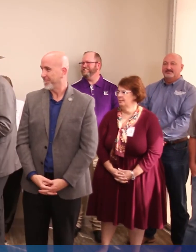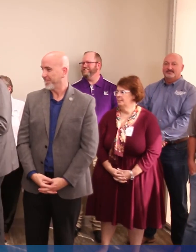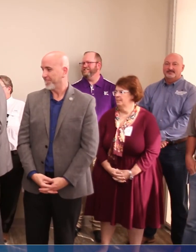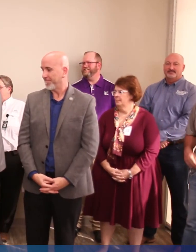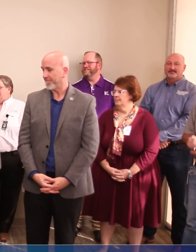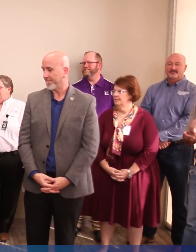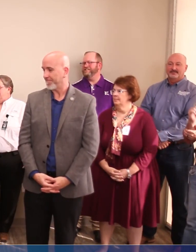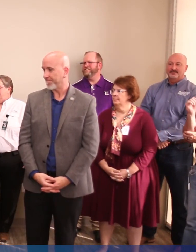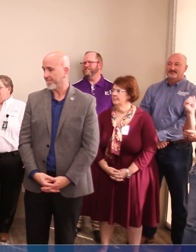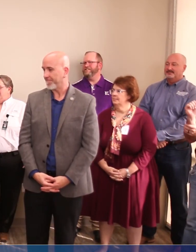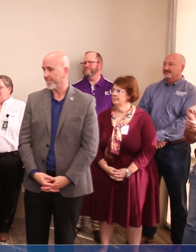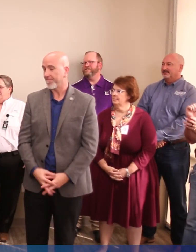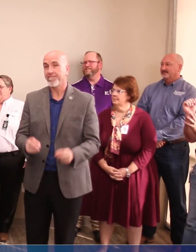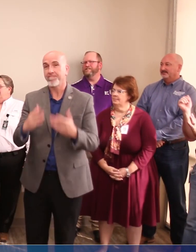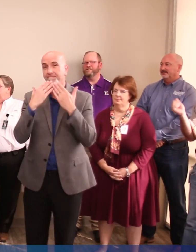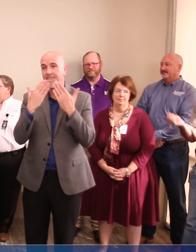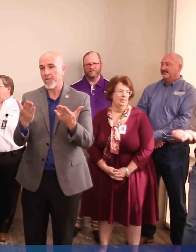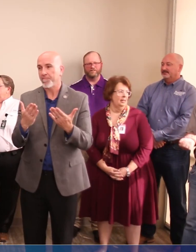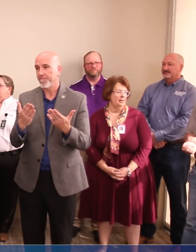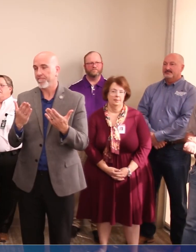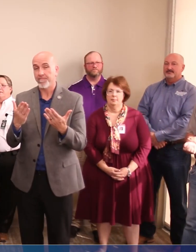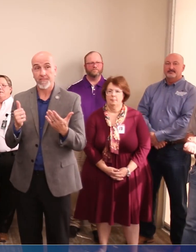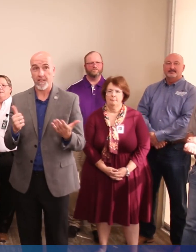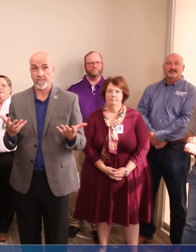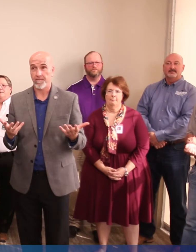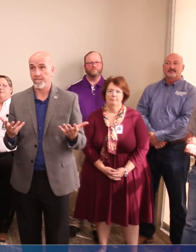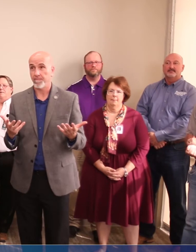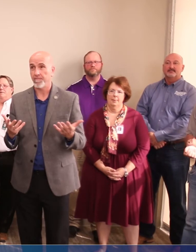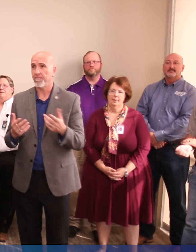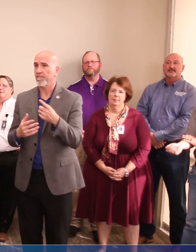But it's just a bump it. All right. Thanks a lot. Anything else?